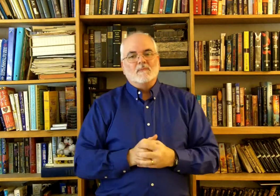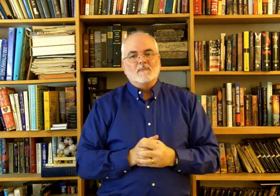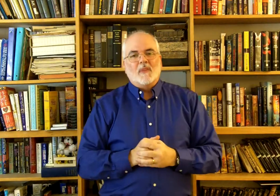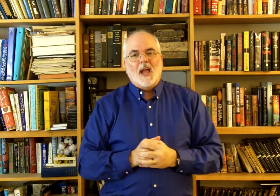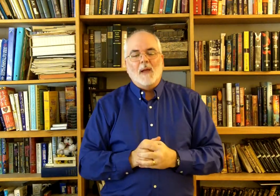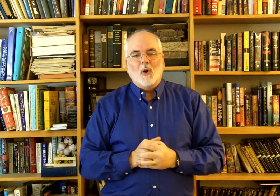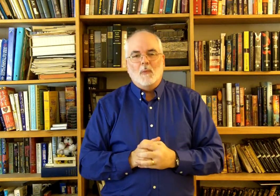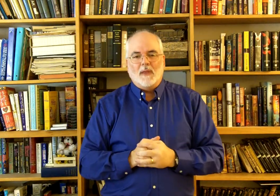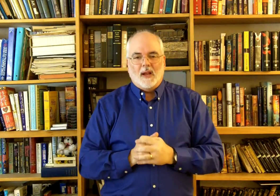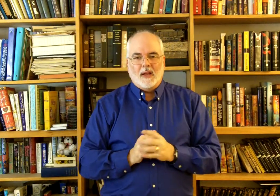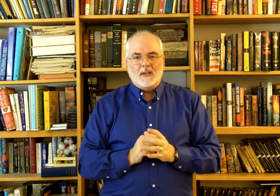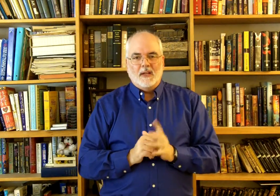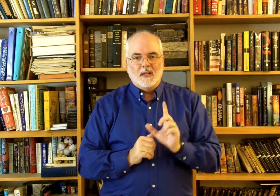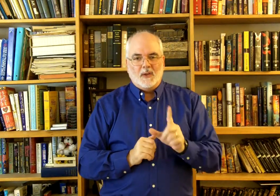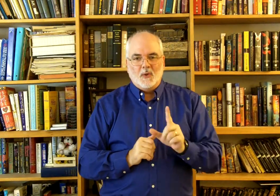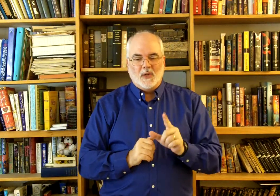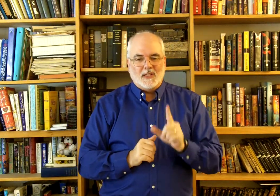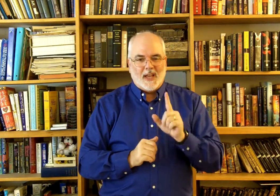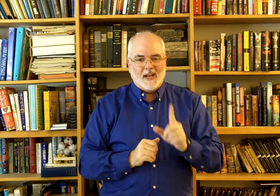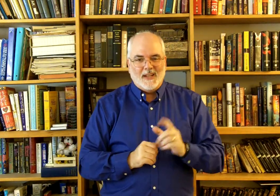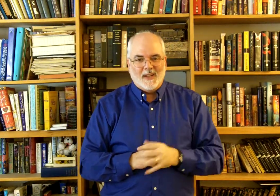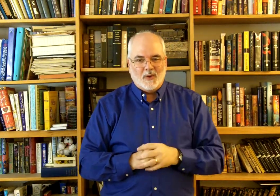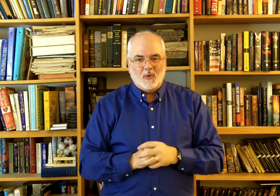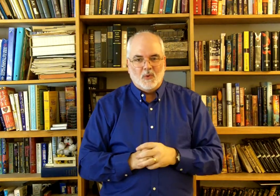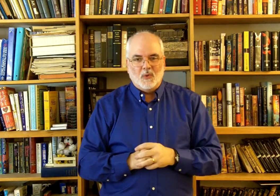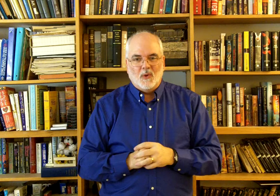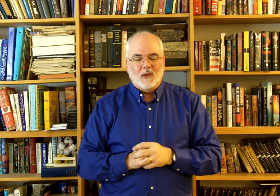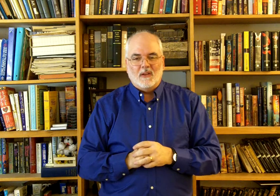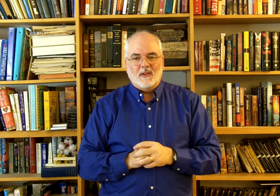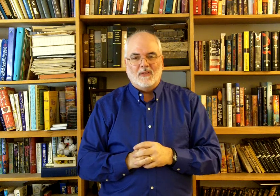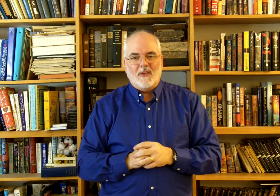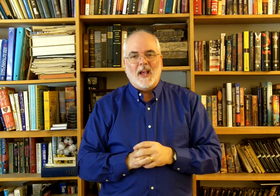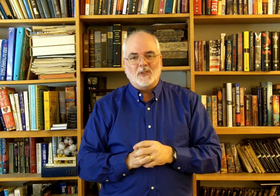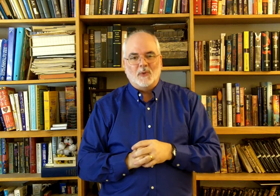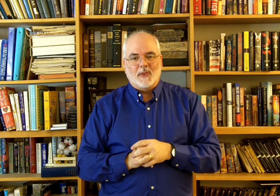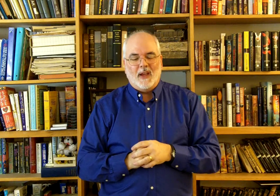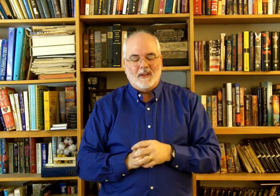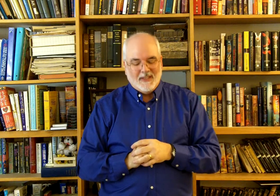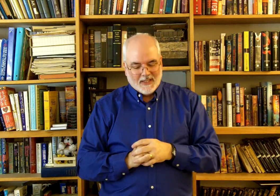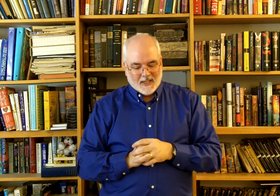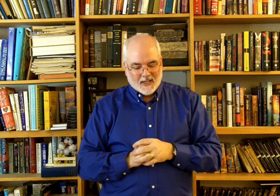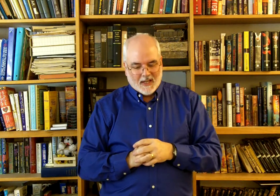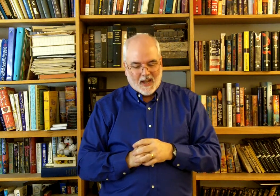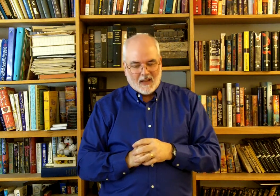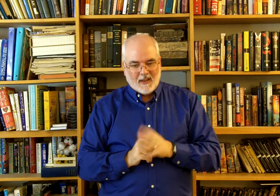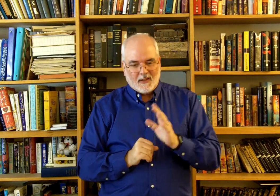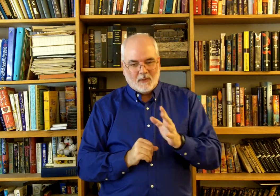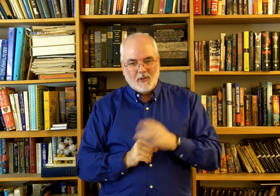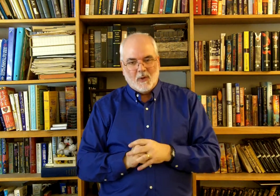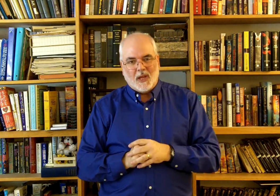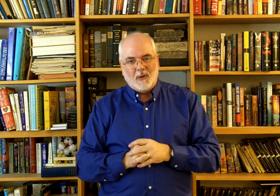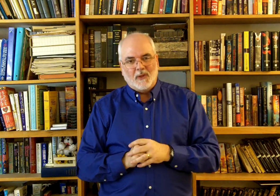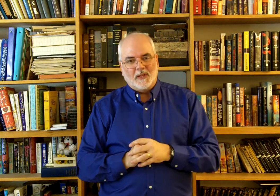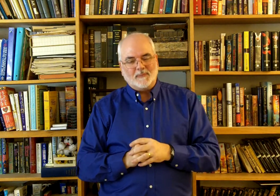I'm hoping I didn't get too excited and get too fast with that. I think you'll be okay with it.